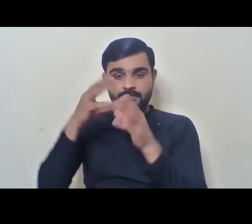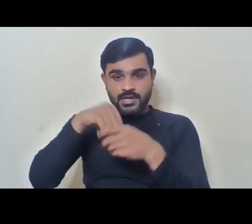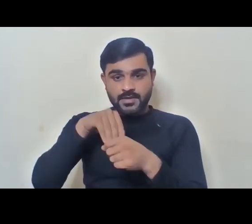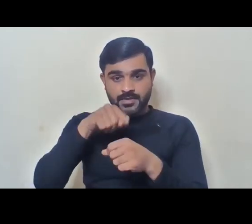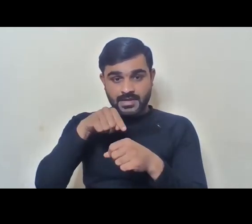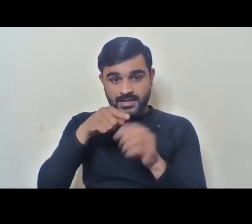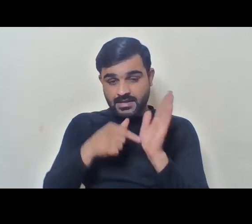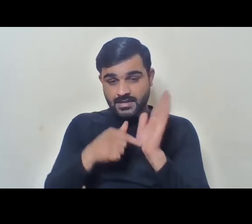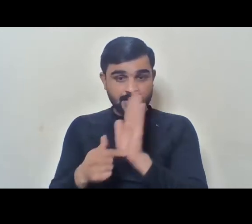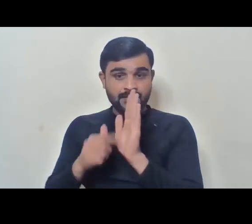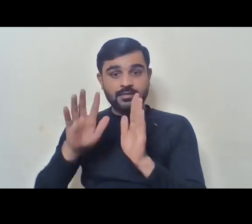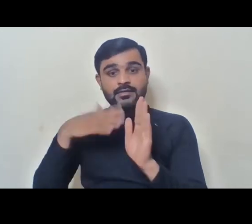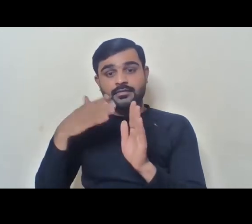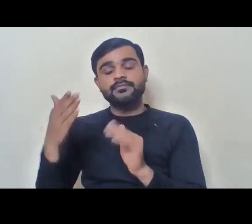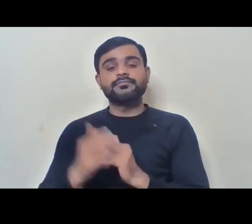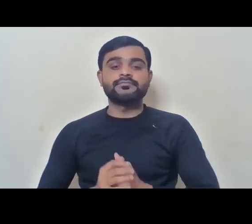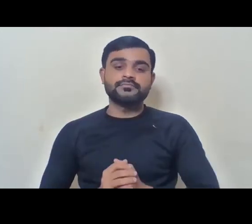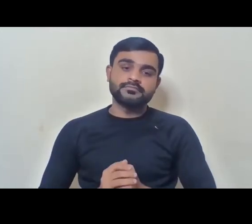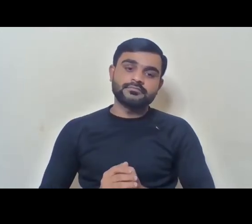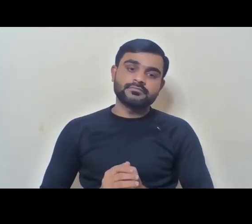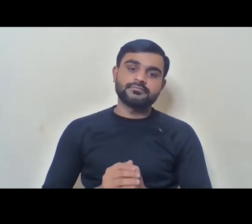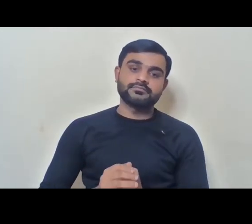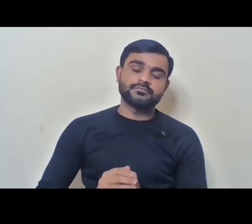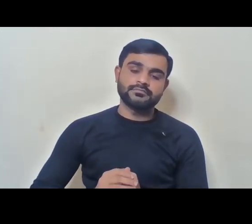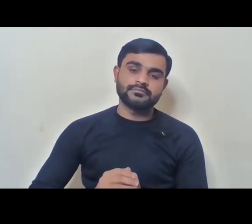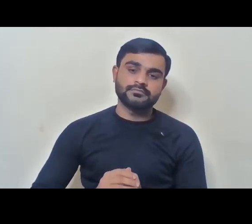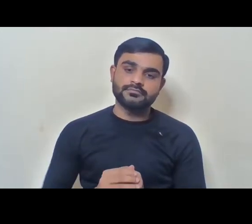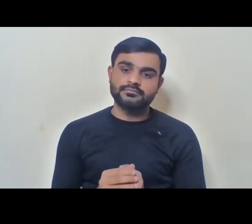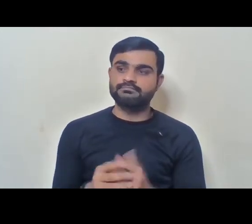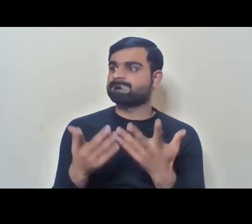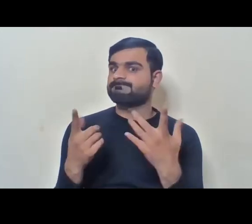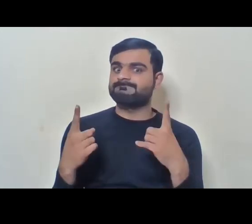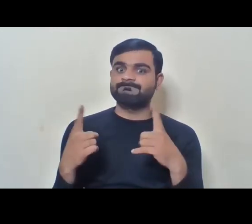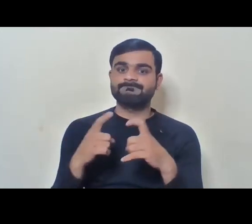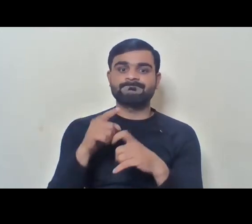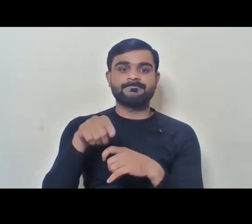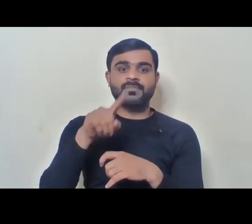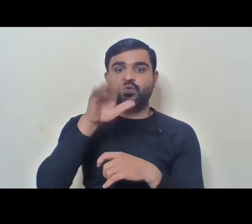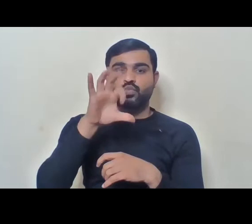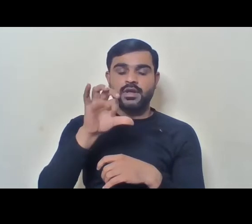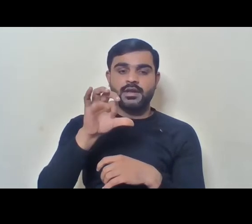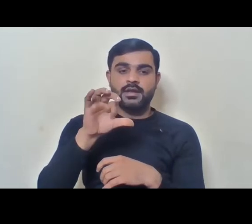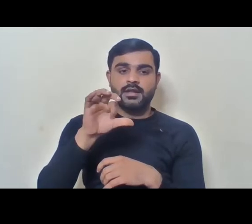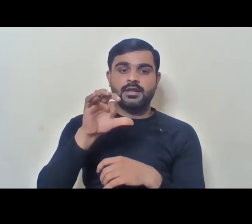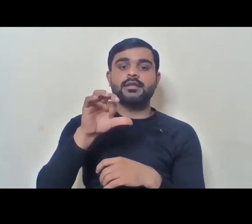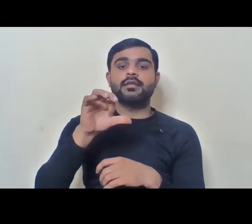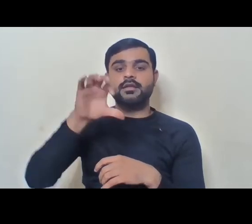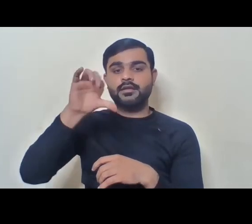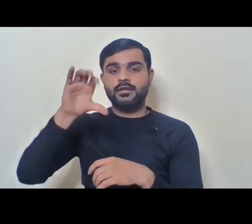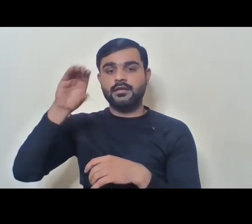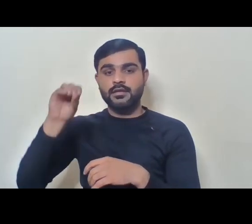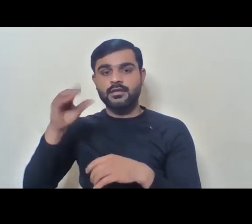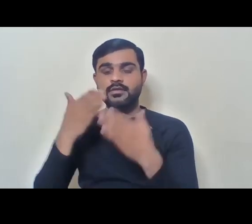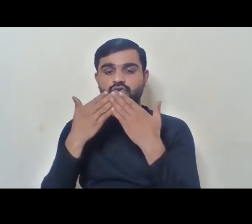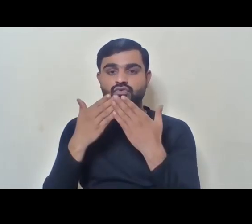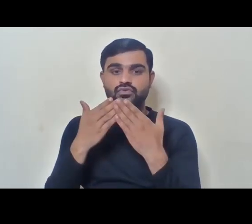after the conflict in the 1990s, the school became